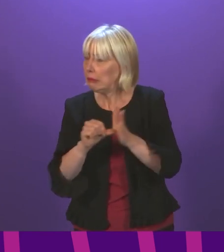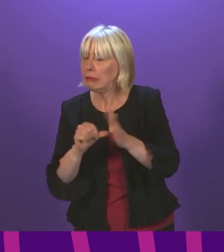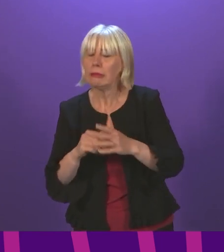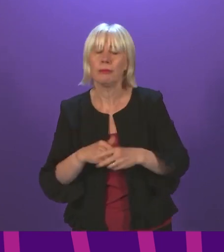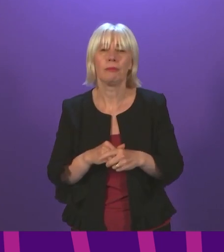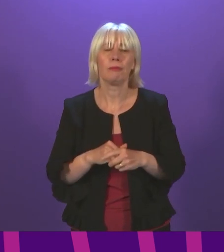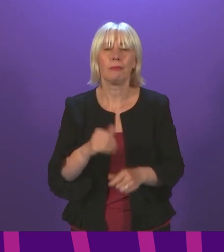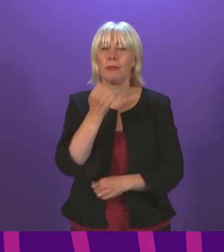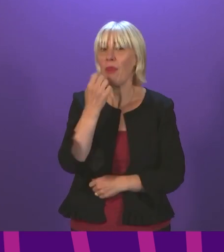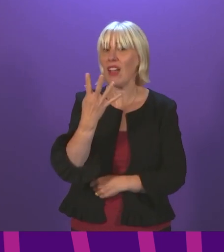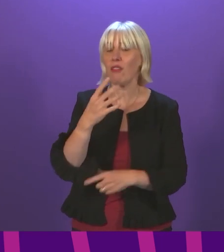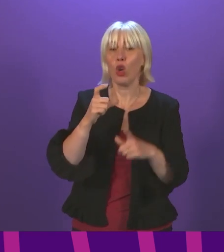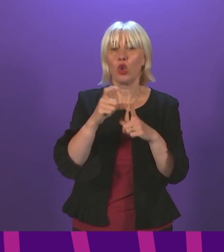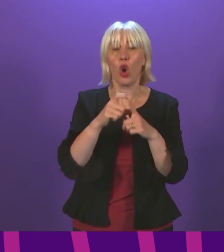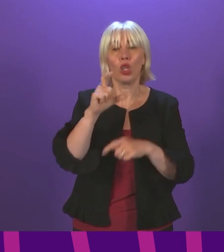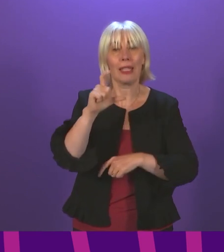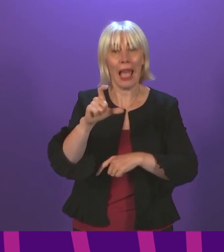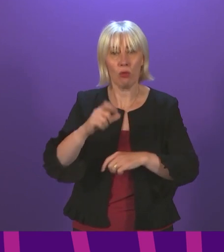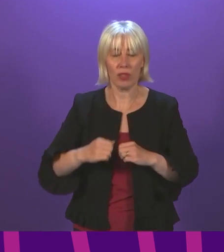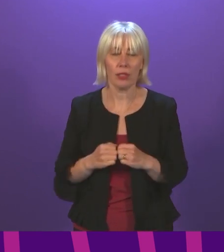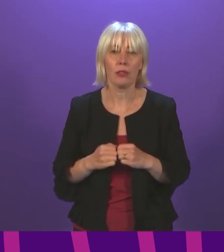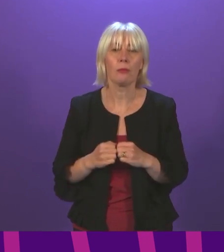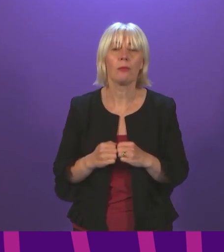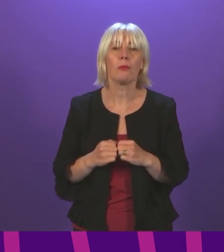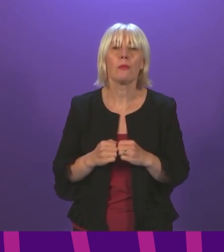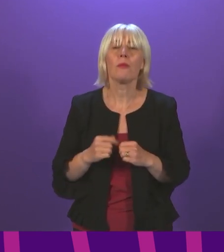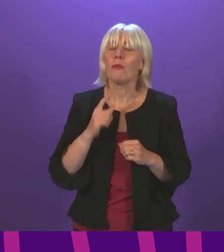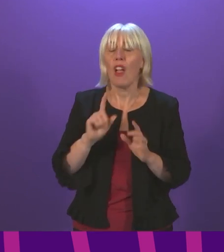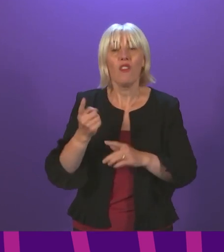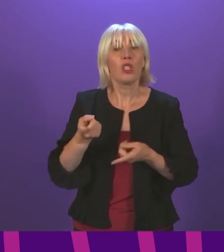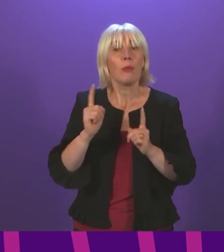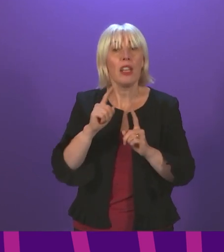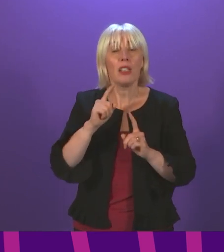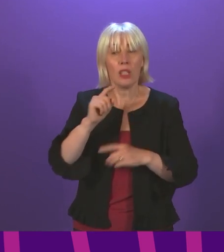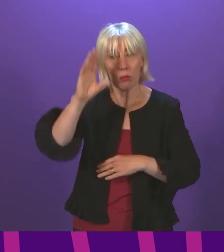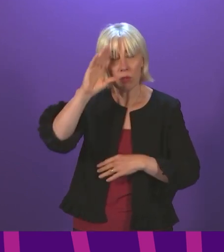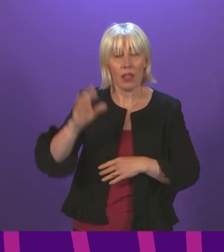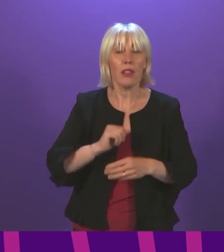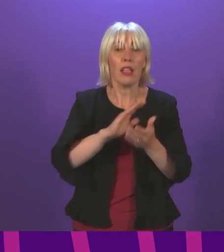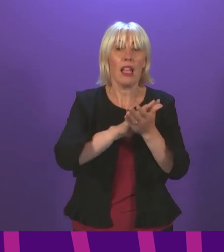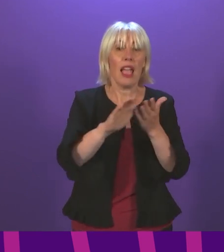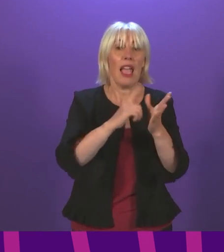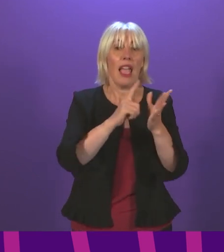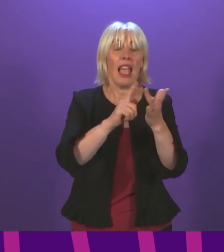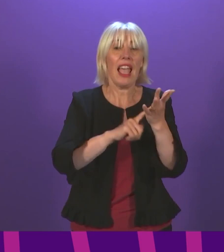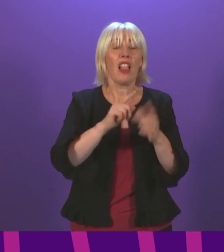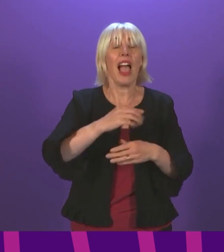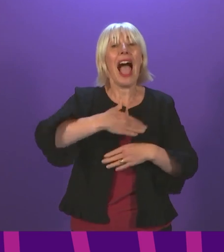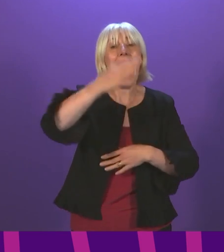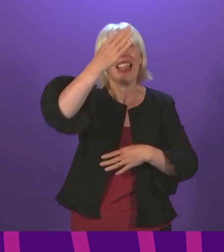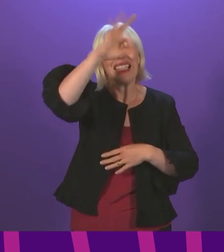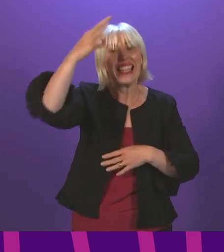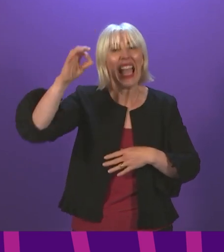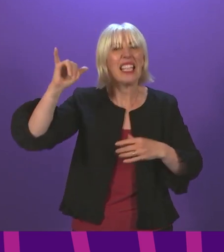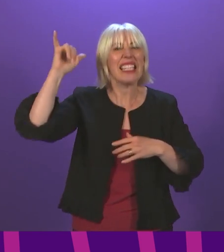Donald Cameron. To ask the First Minister whether she will provide an update on HAYAL's proposed centralisation of air traffic control